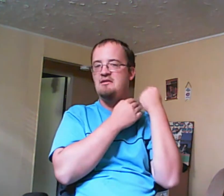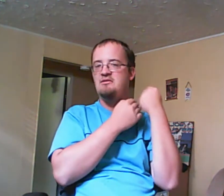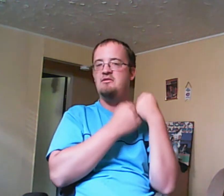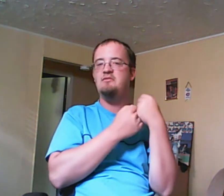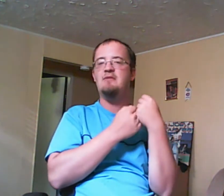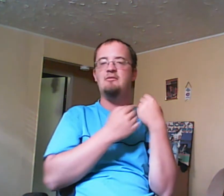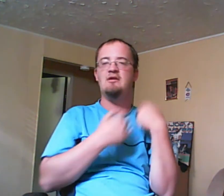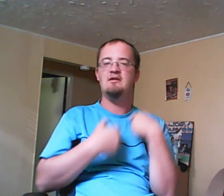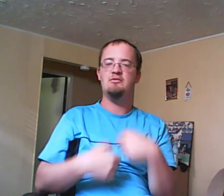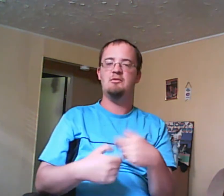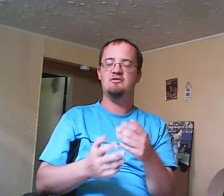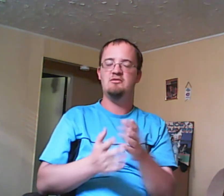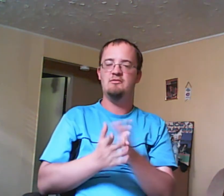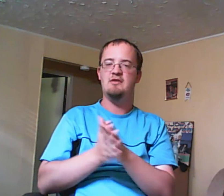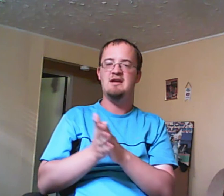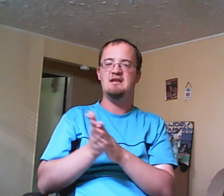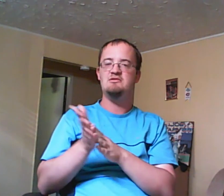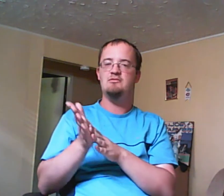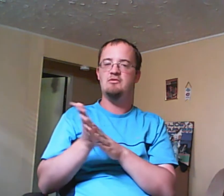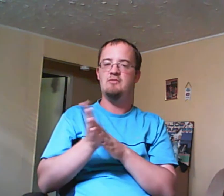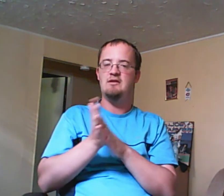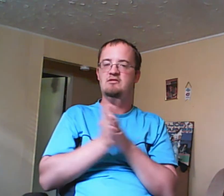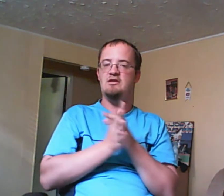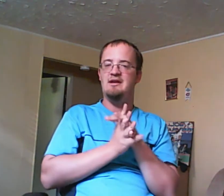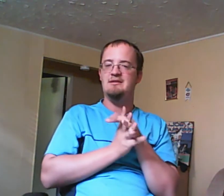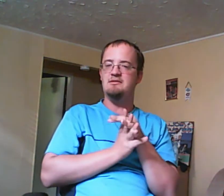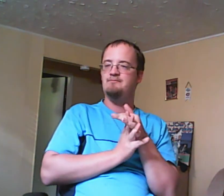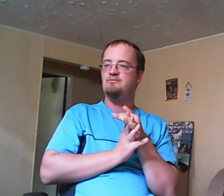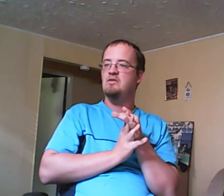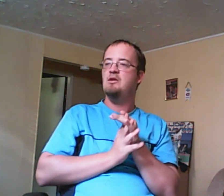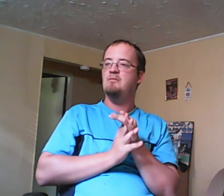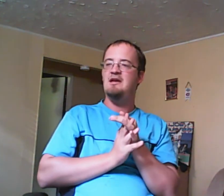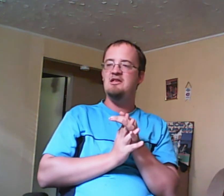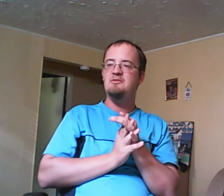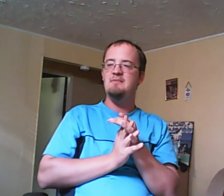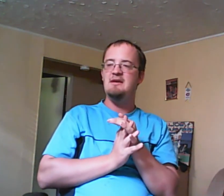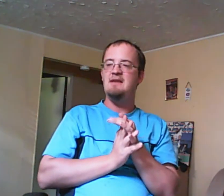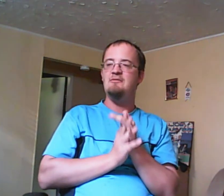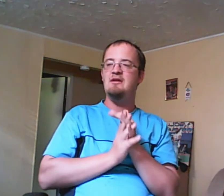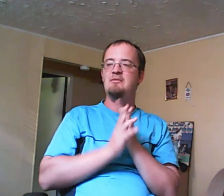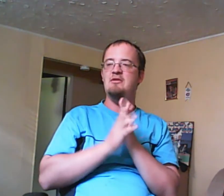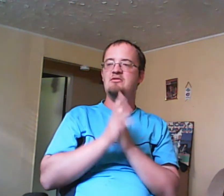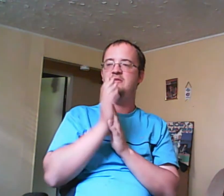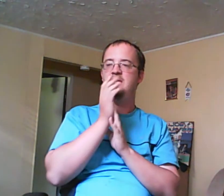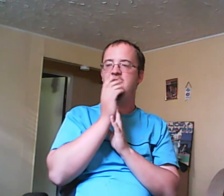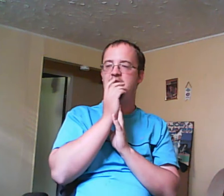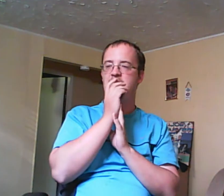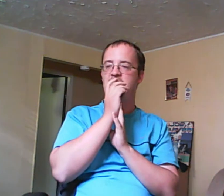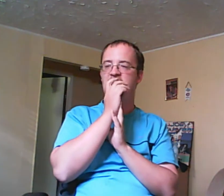certain way wearing weird granny sweaters and all that. But Esme became one of the most hypocritical